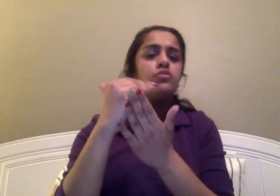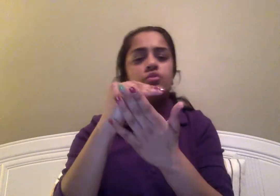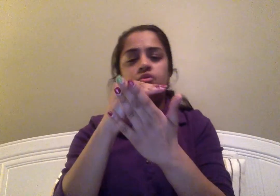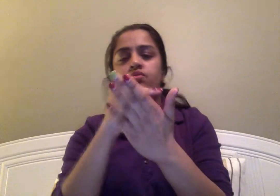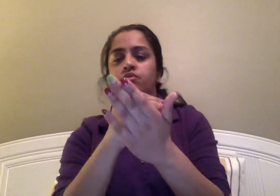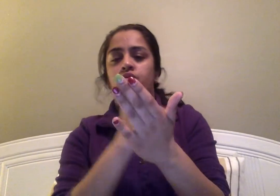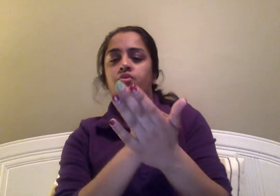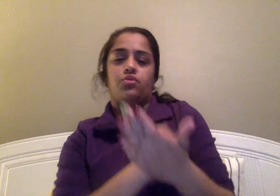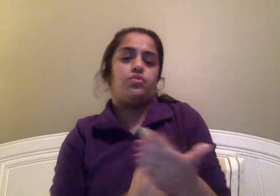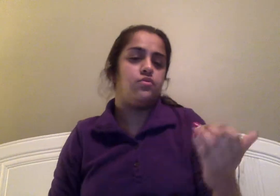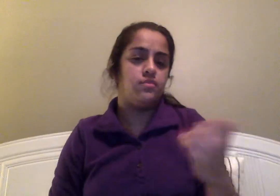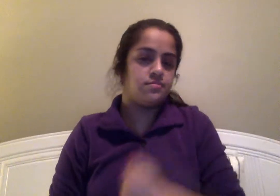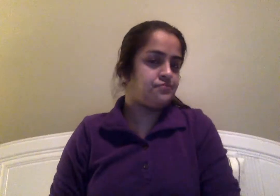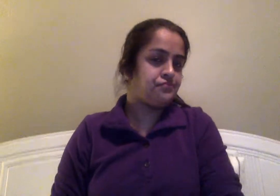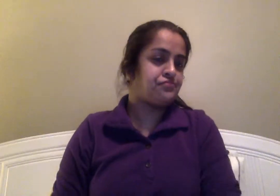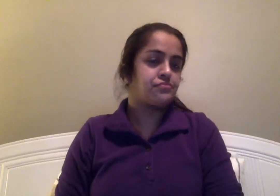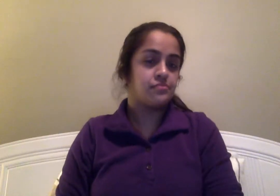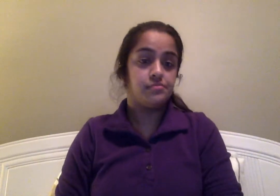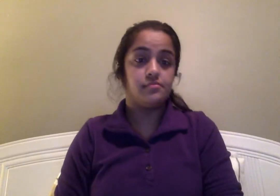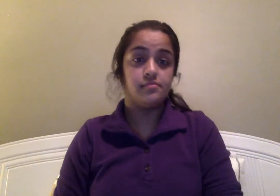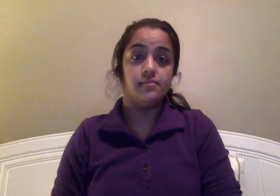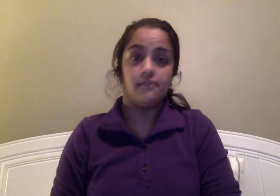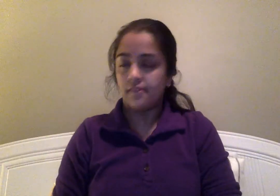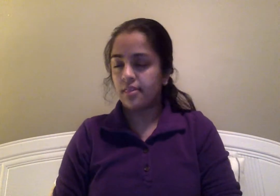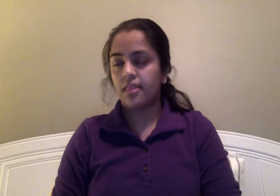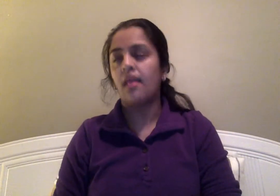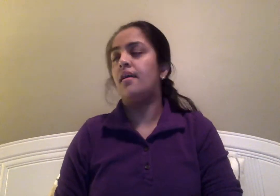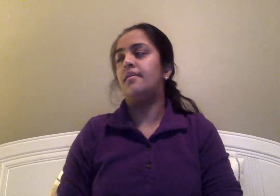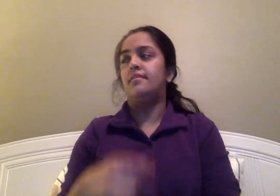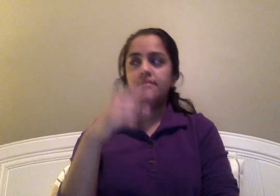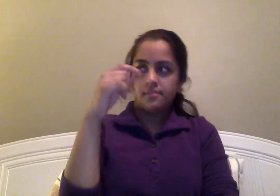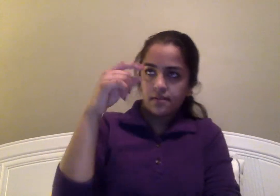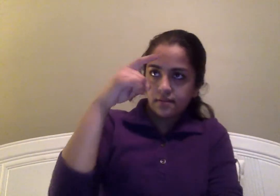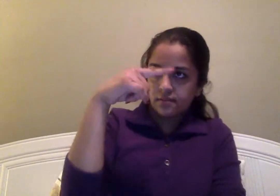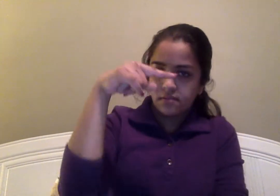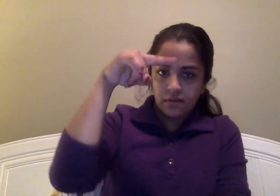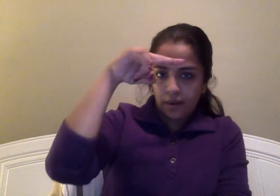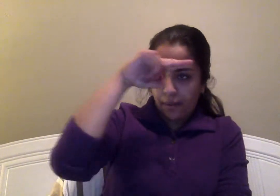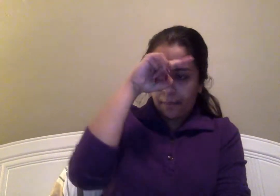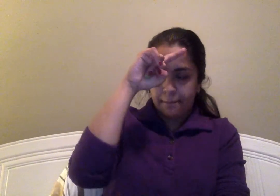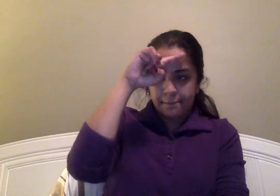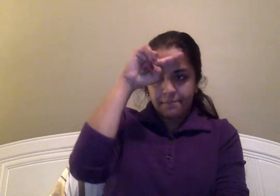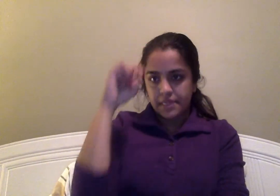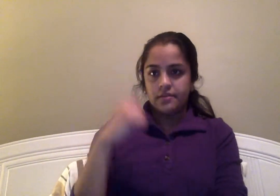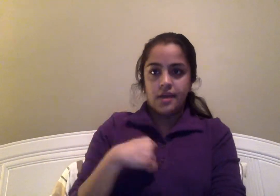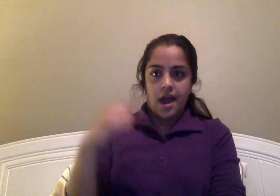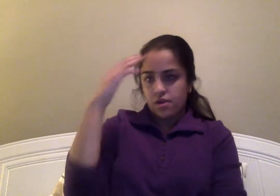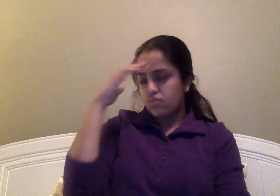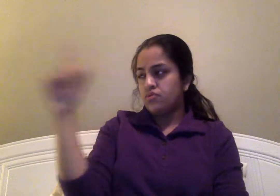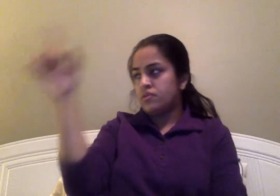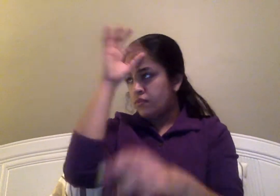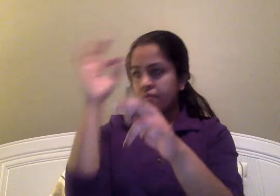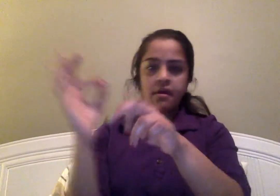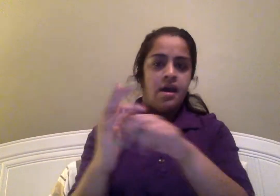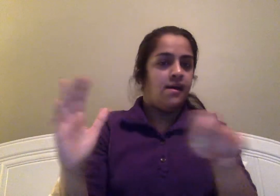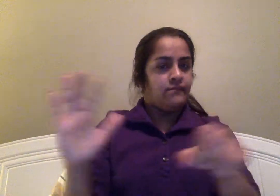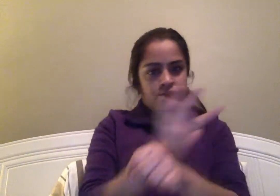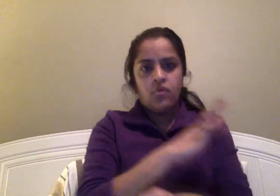go, cause I know that she'd be faithful,